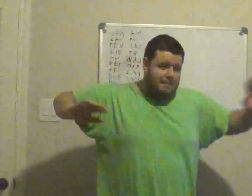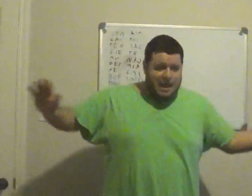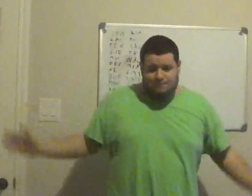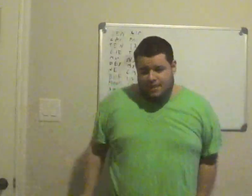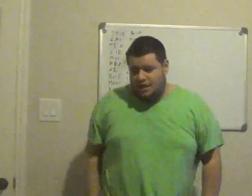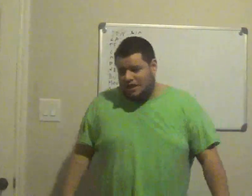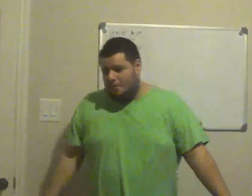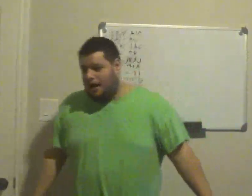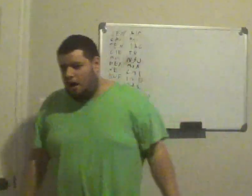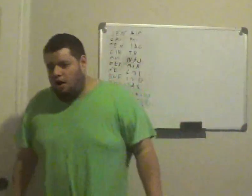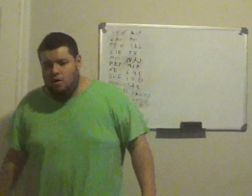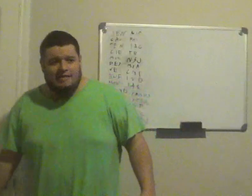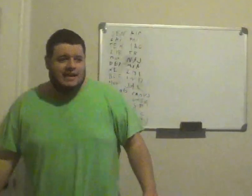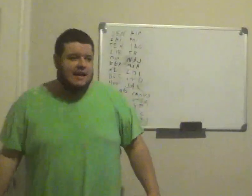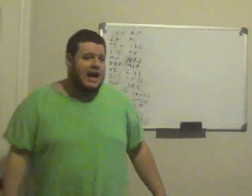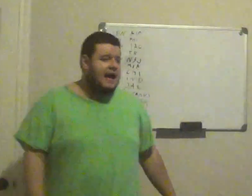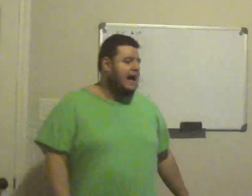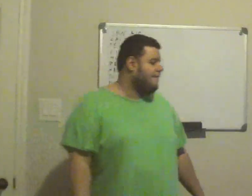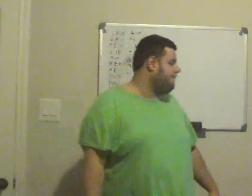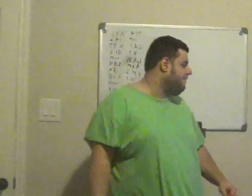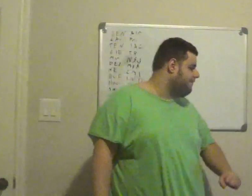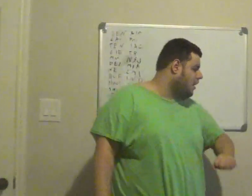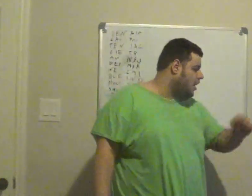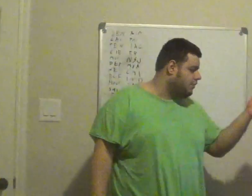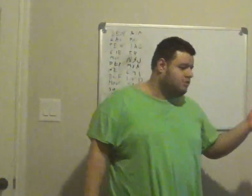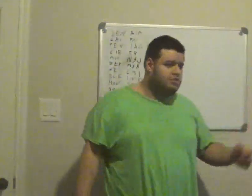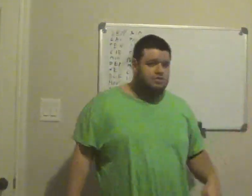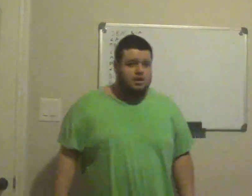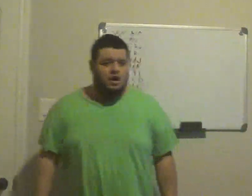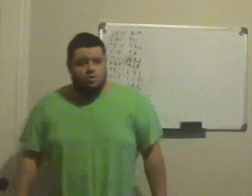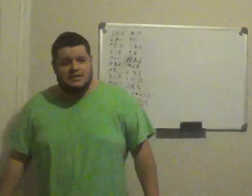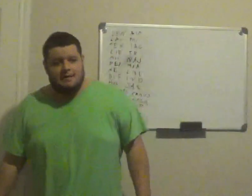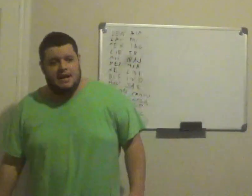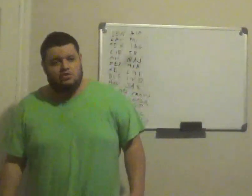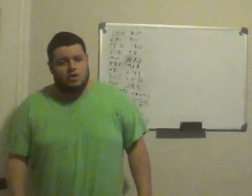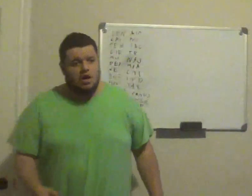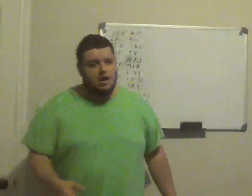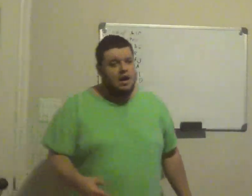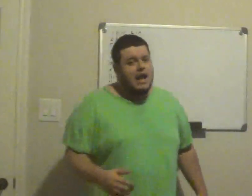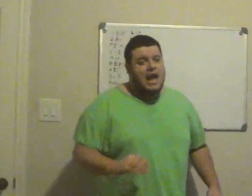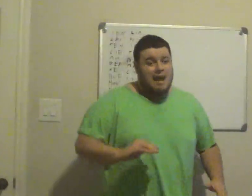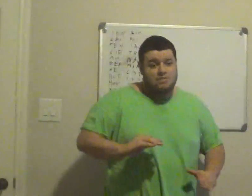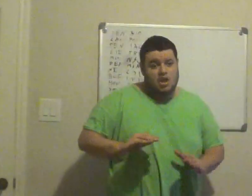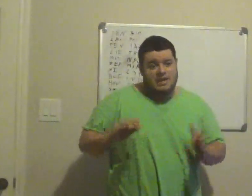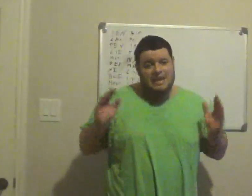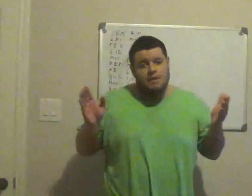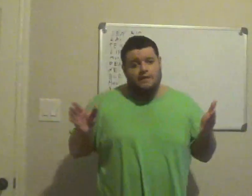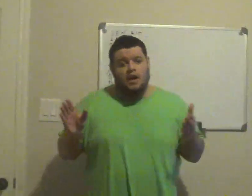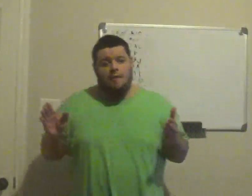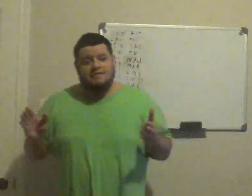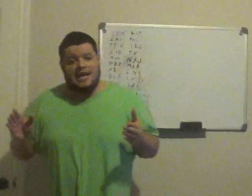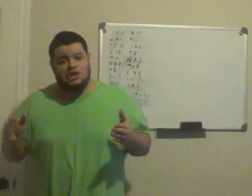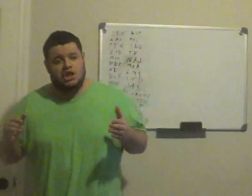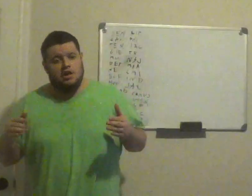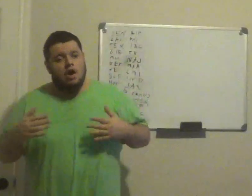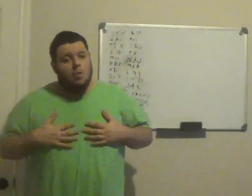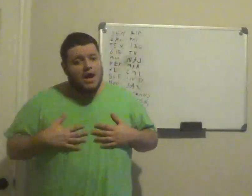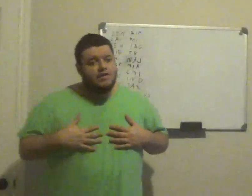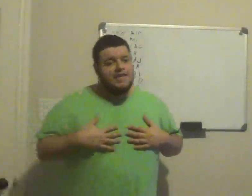I'm finished, I'm not going to argue, I think I've gone, you know, 10 minutes or longer, I'm done, let me know in the comment section, what do you think the